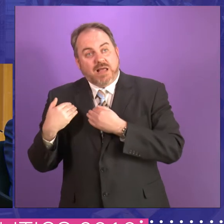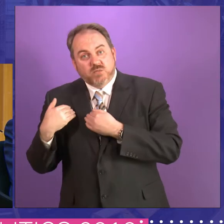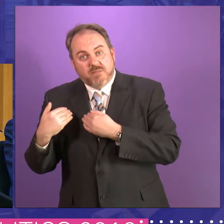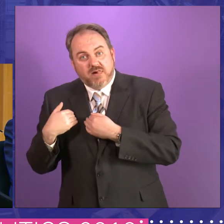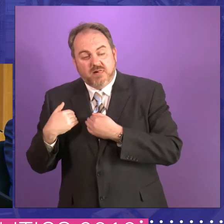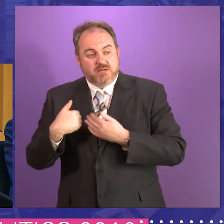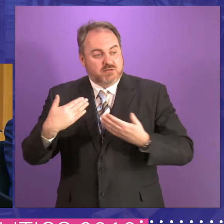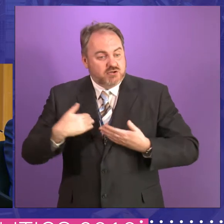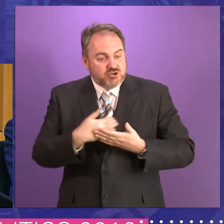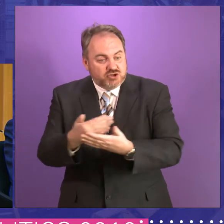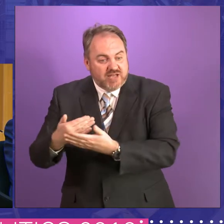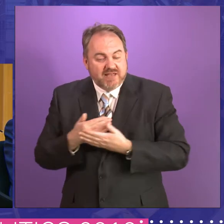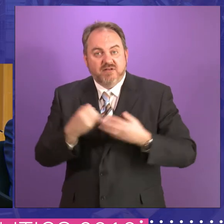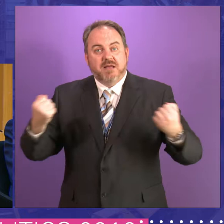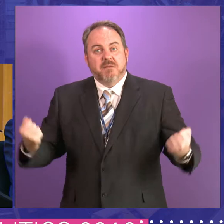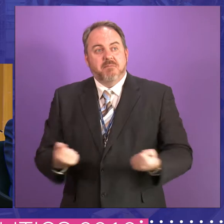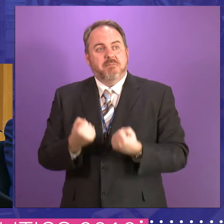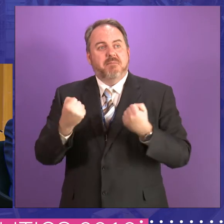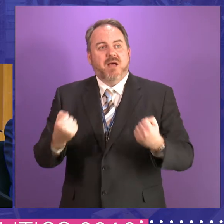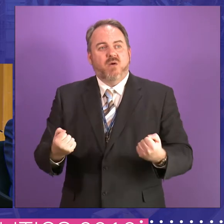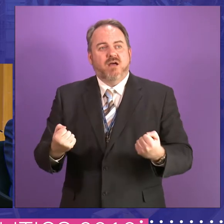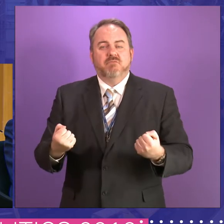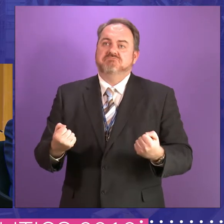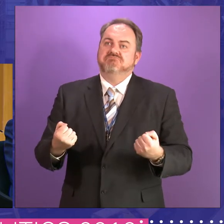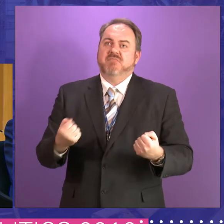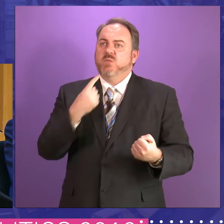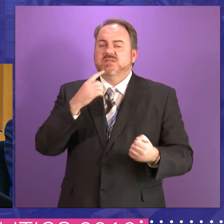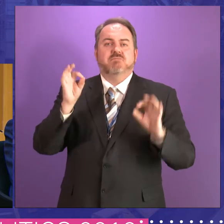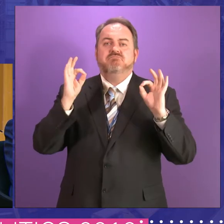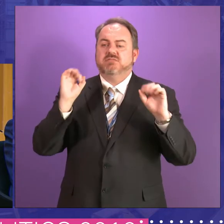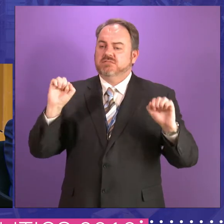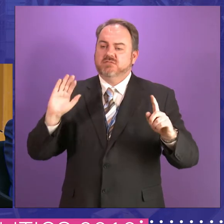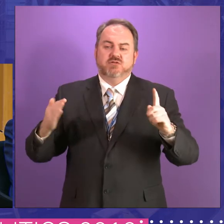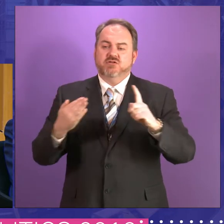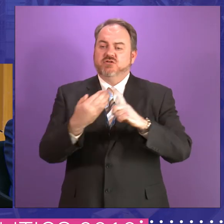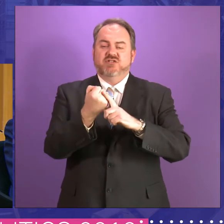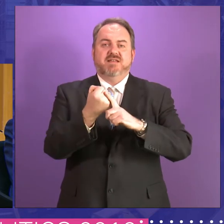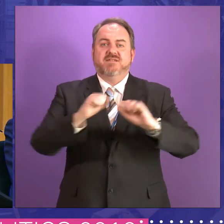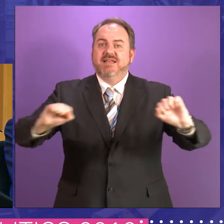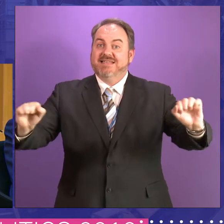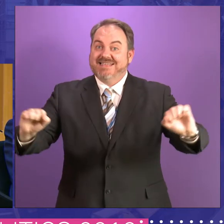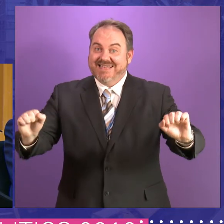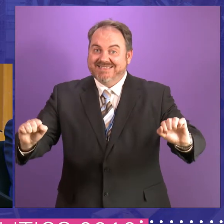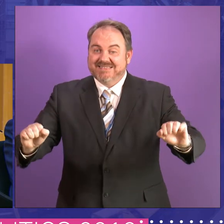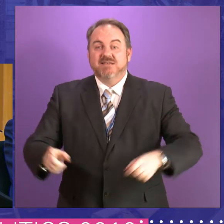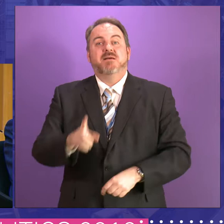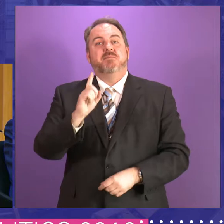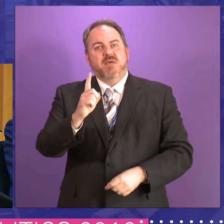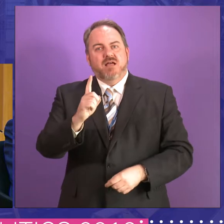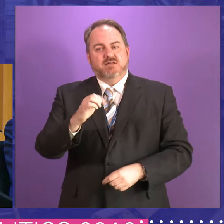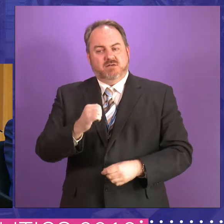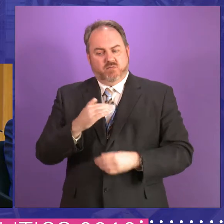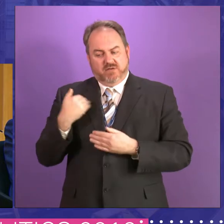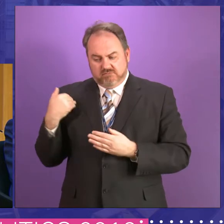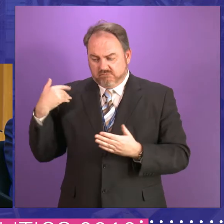sharing of power? We probably haven't got it right yet. But I think what is important is the journey that we have travelled.